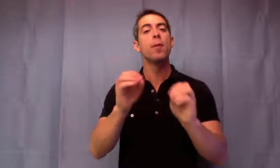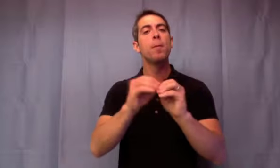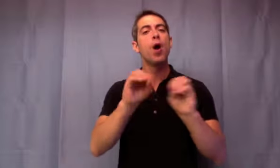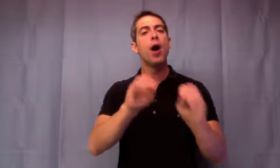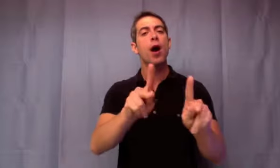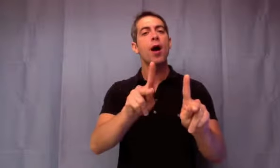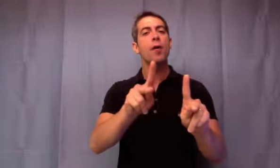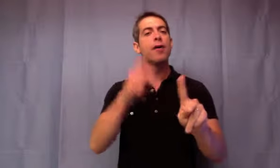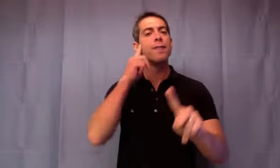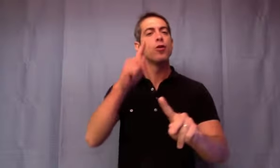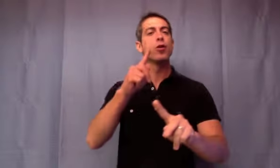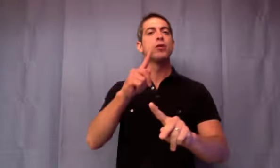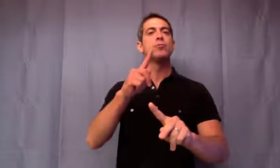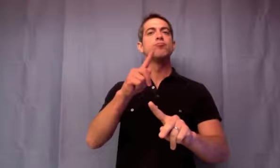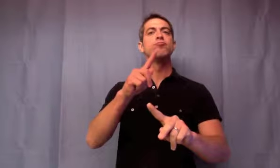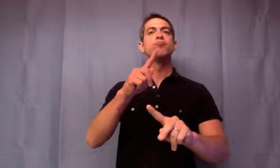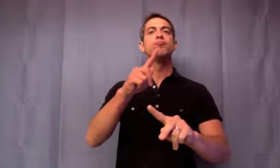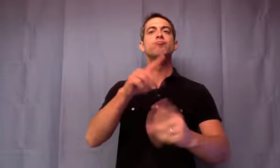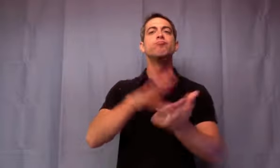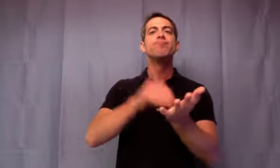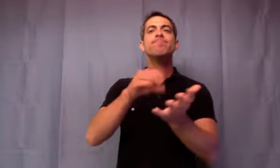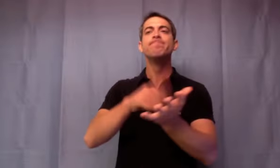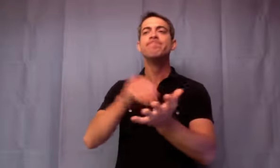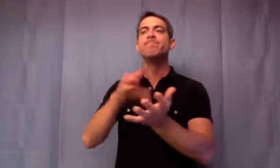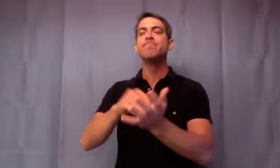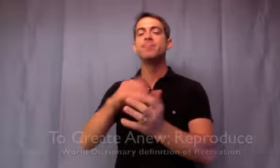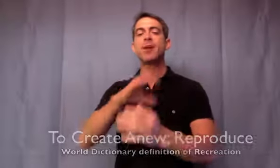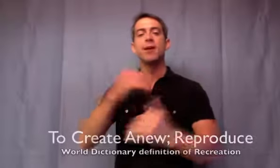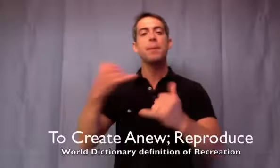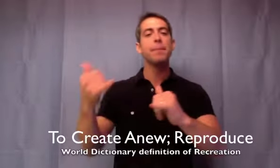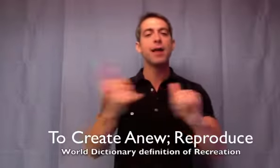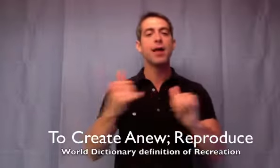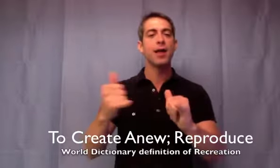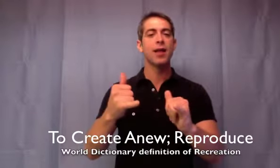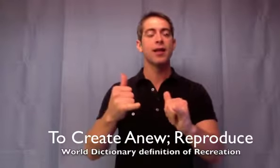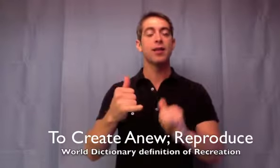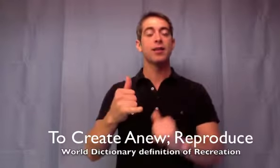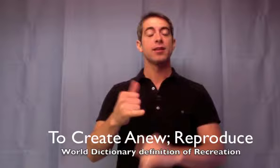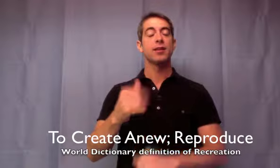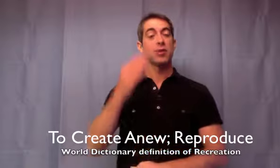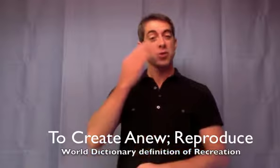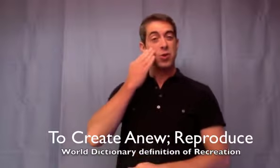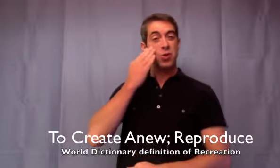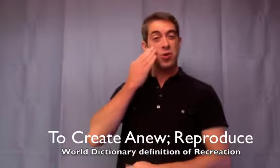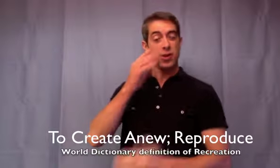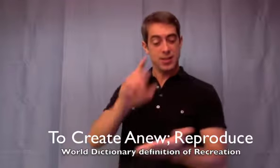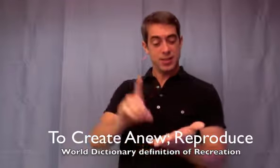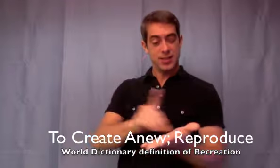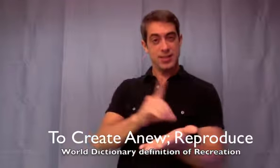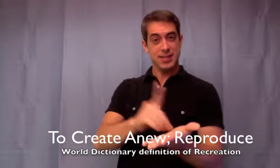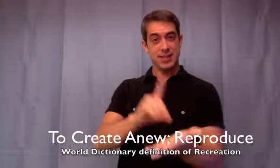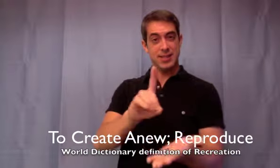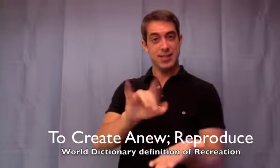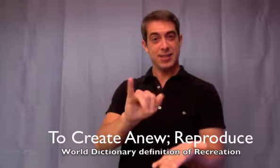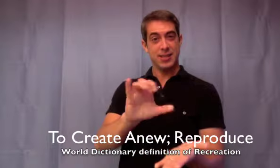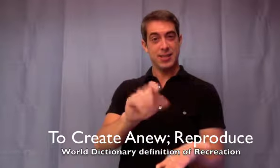Recreation or re-creation is defined by the World Dictionary as World English